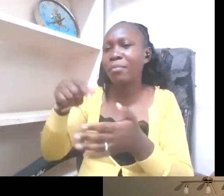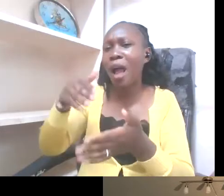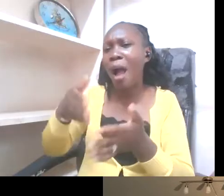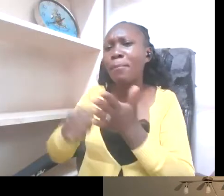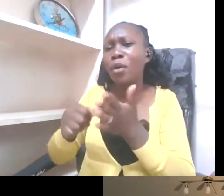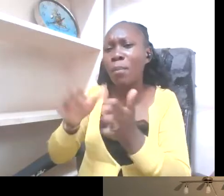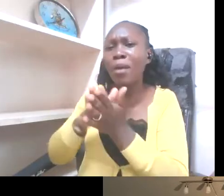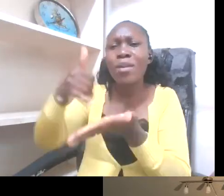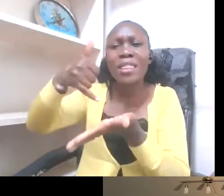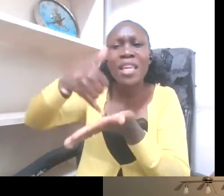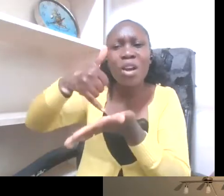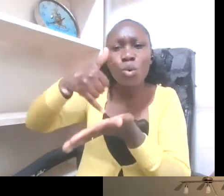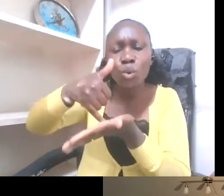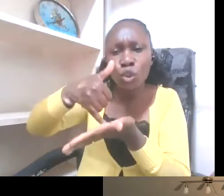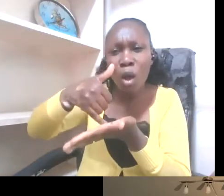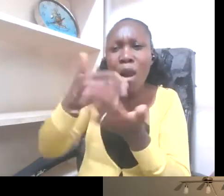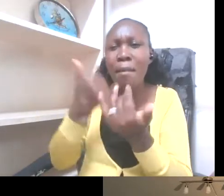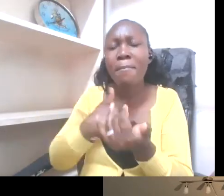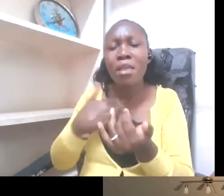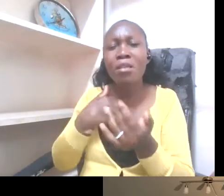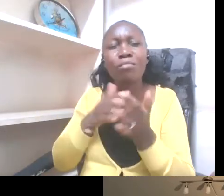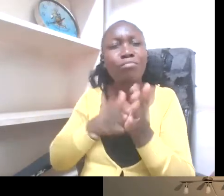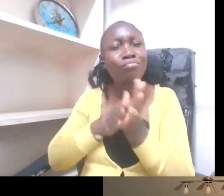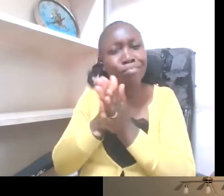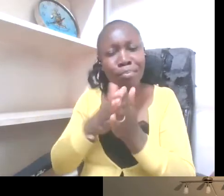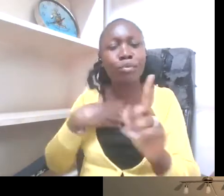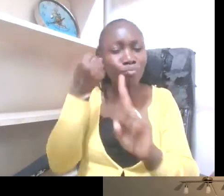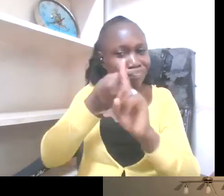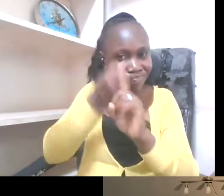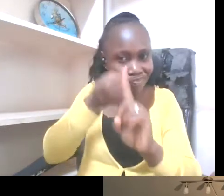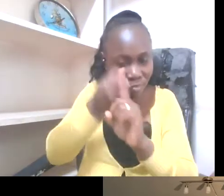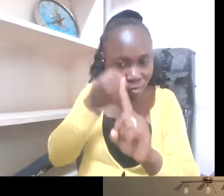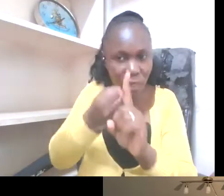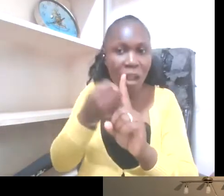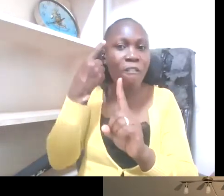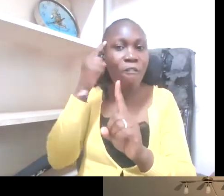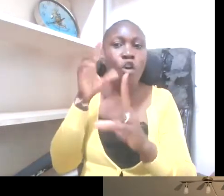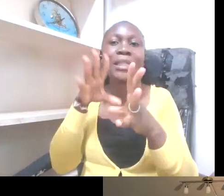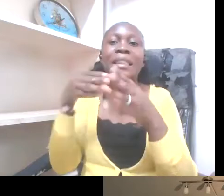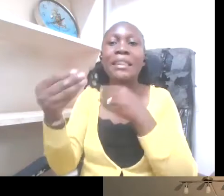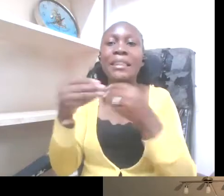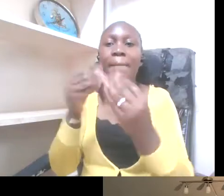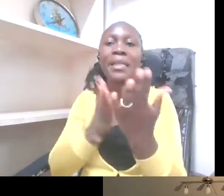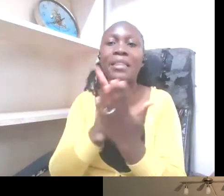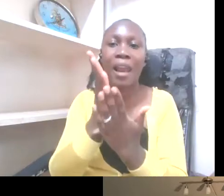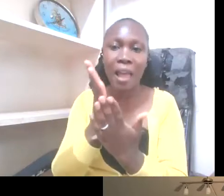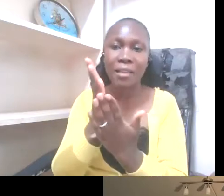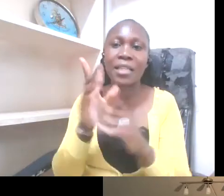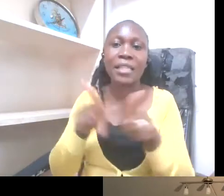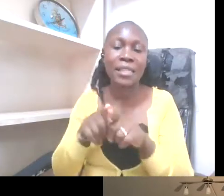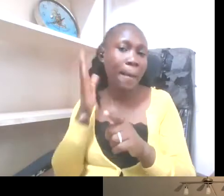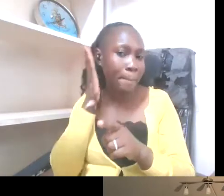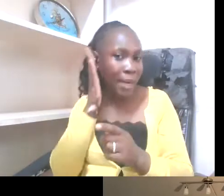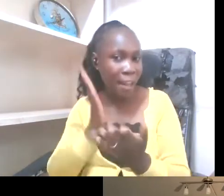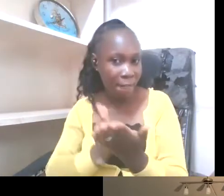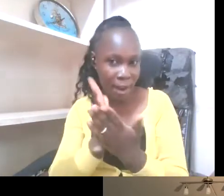curious to advocate and be an activist for disability rights as well as deaf rights. Thank you.